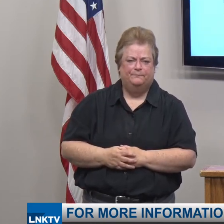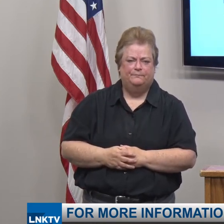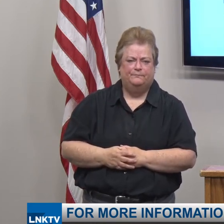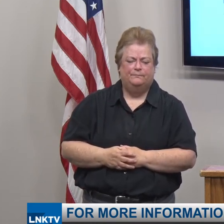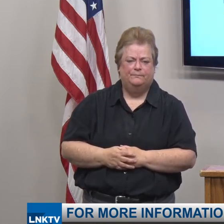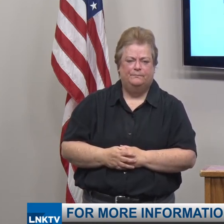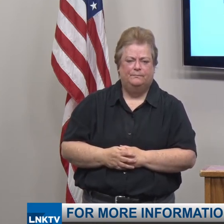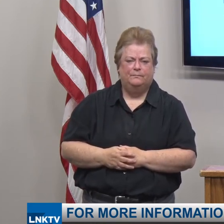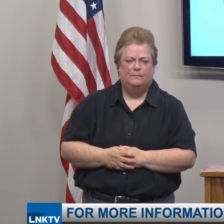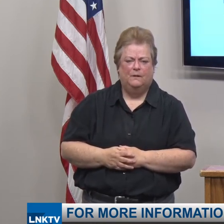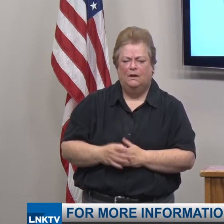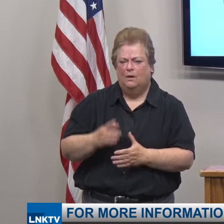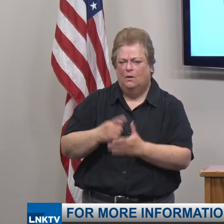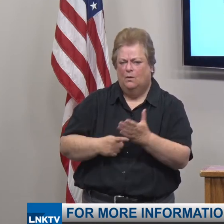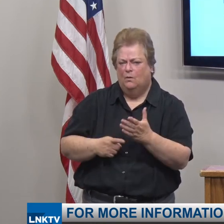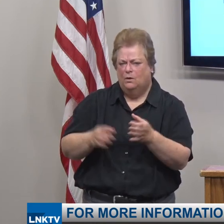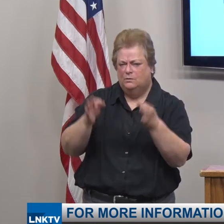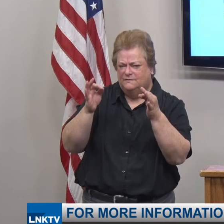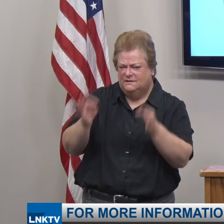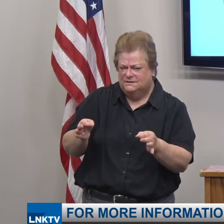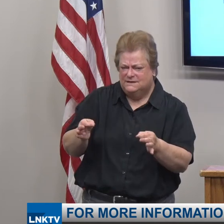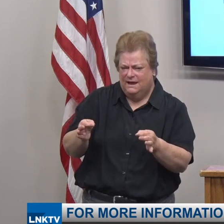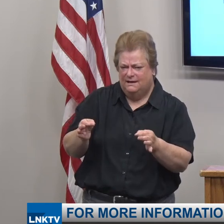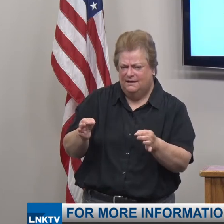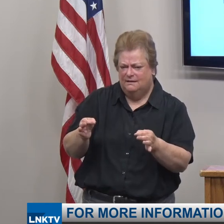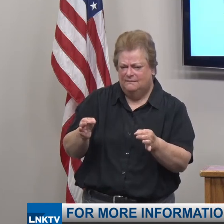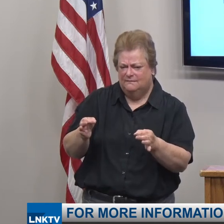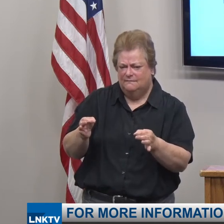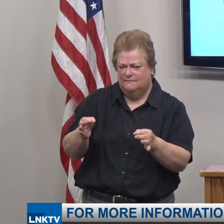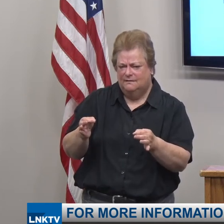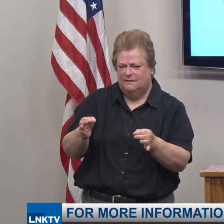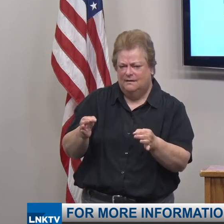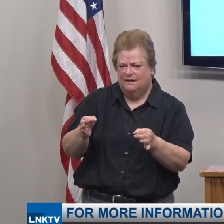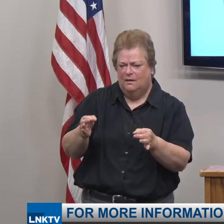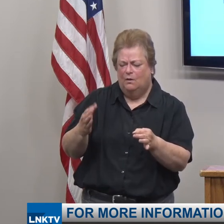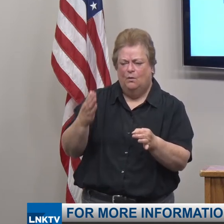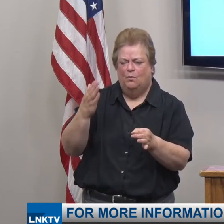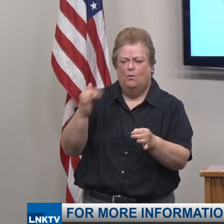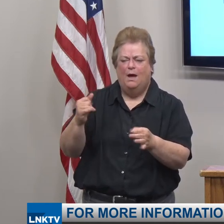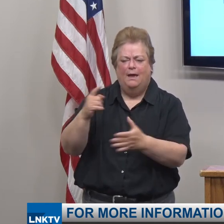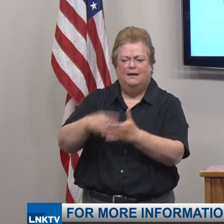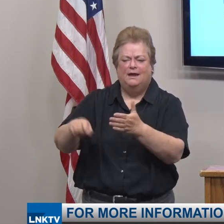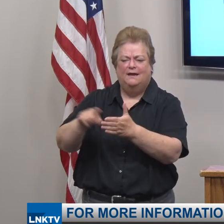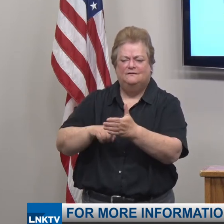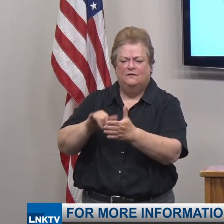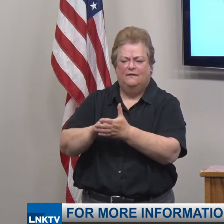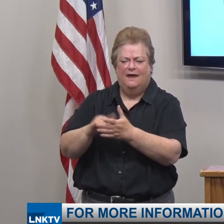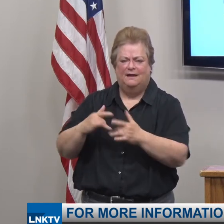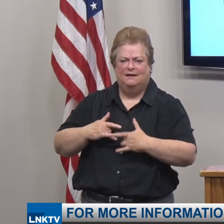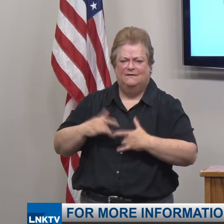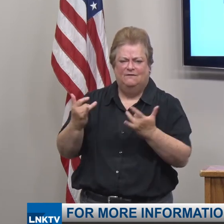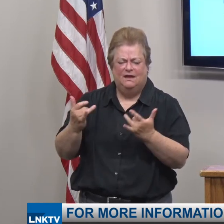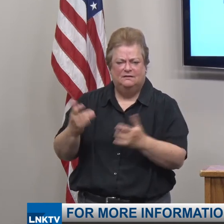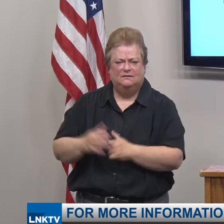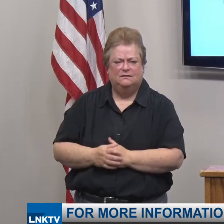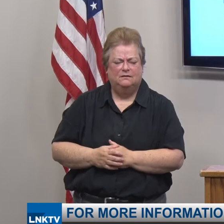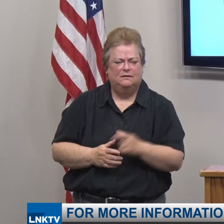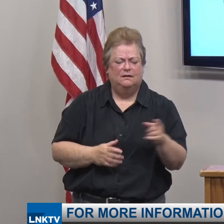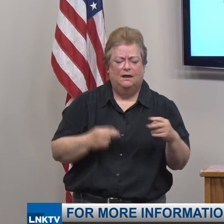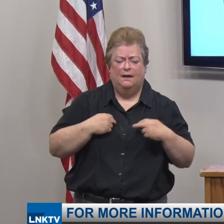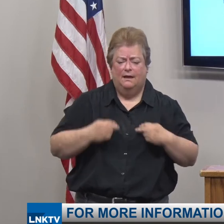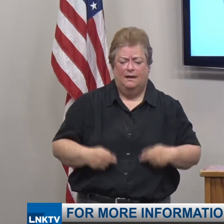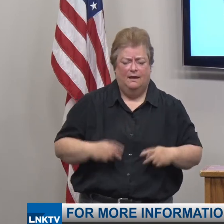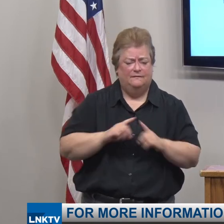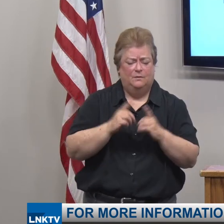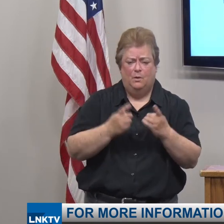What was the determining factor in that event being called off? You know, the health department